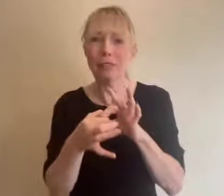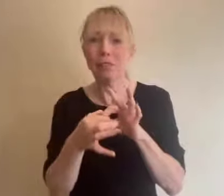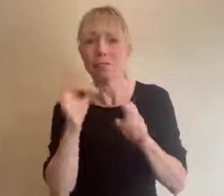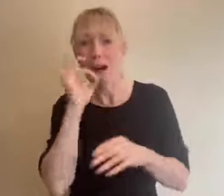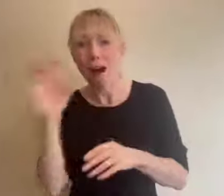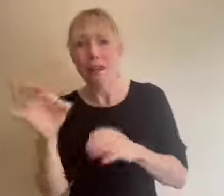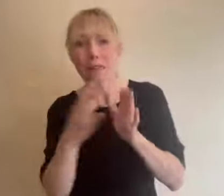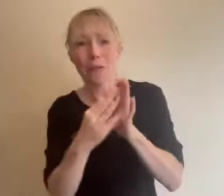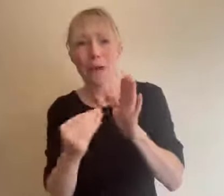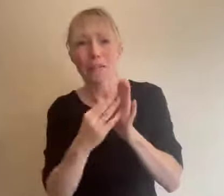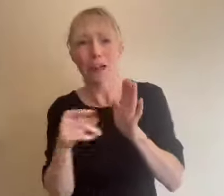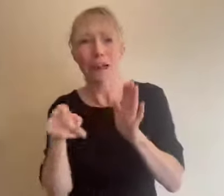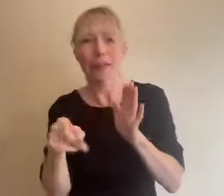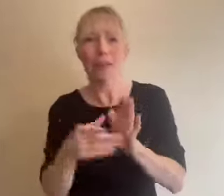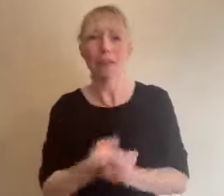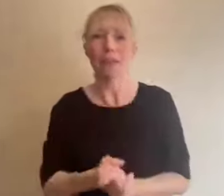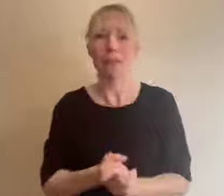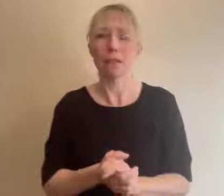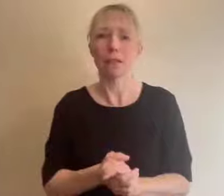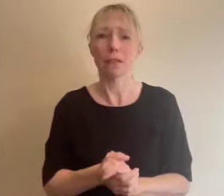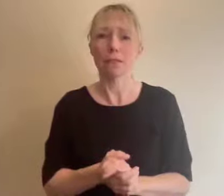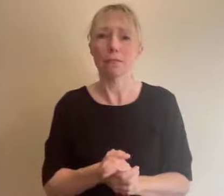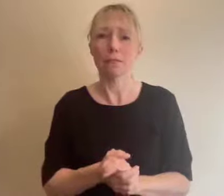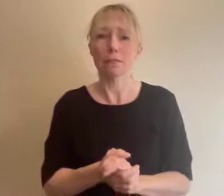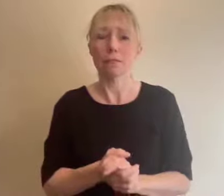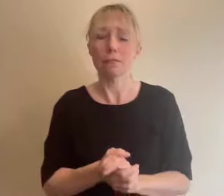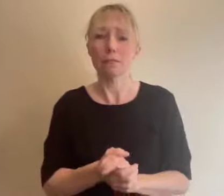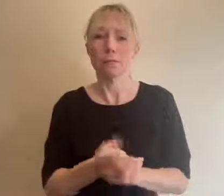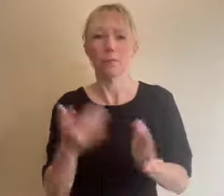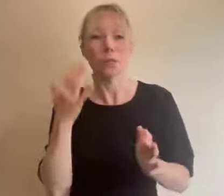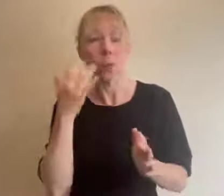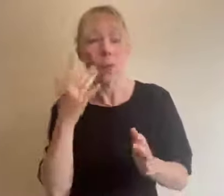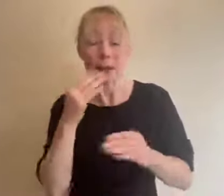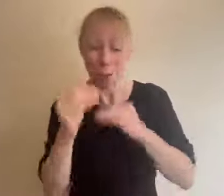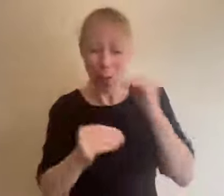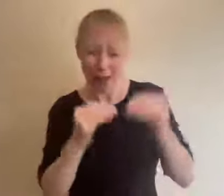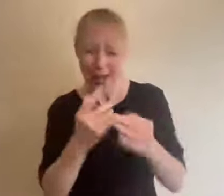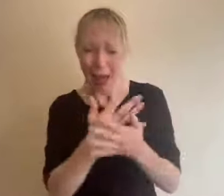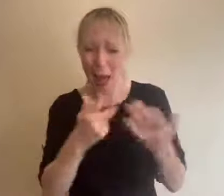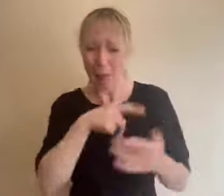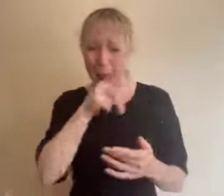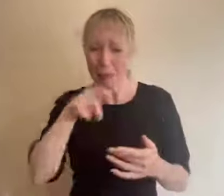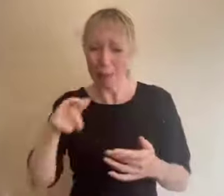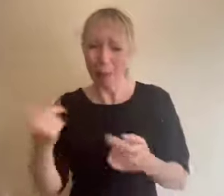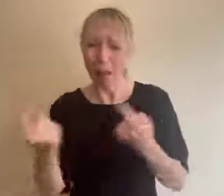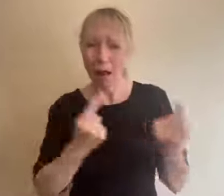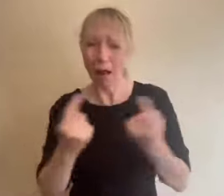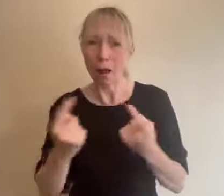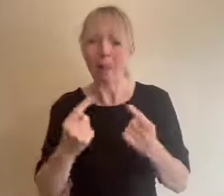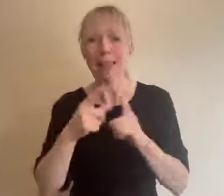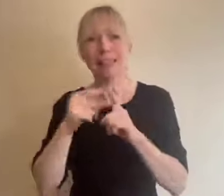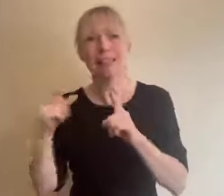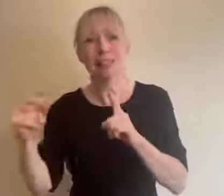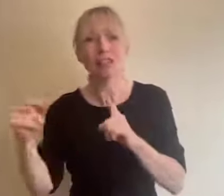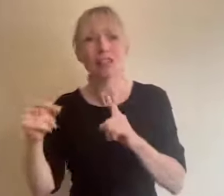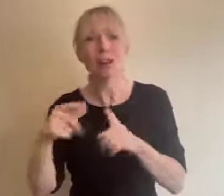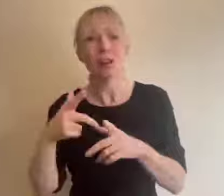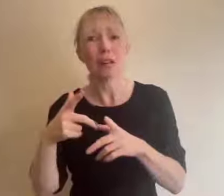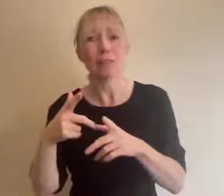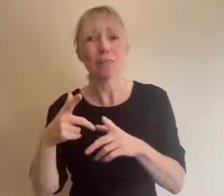calculating attendee numbers digital drop-off is probably higher than in-person drop-off at cryptic arts it seems like only